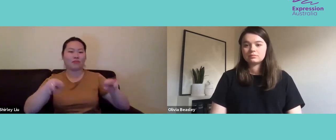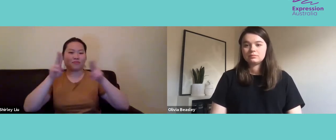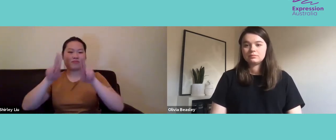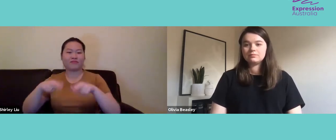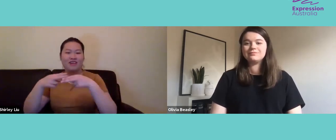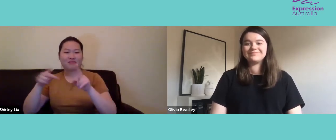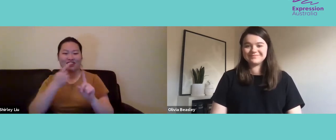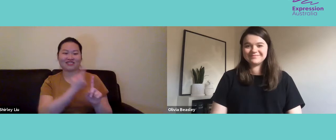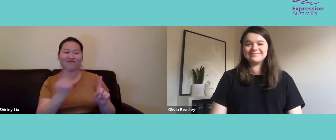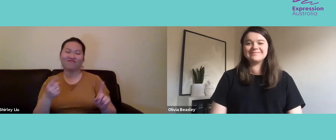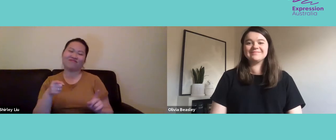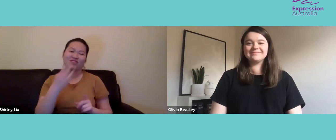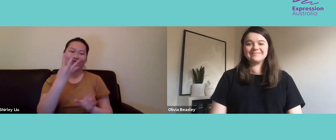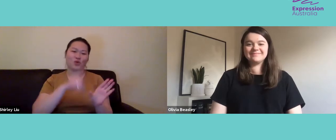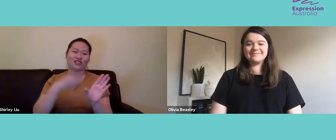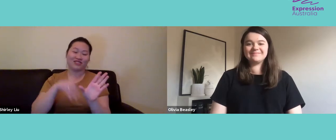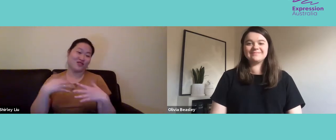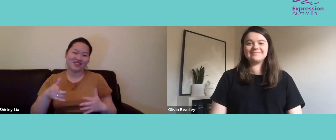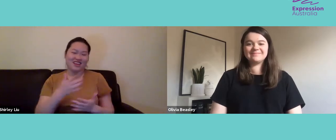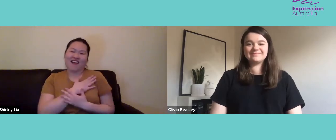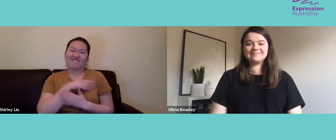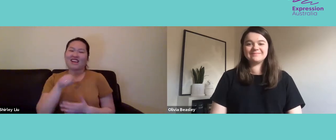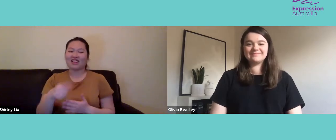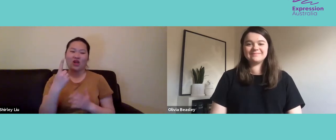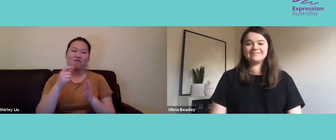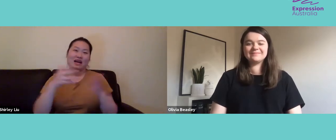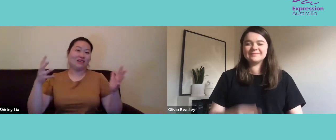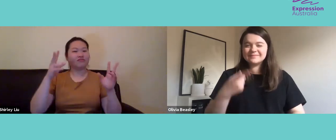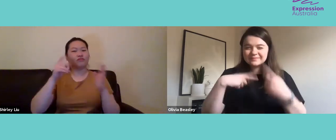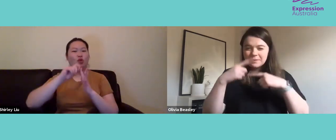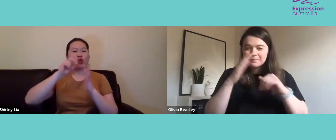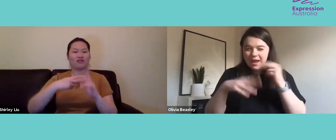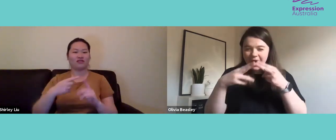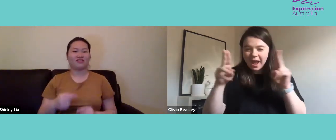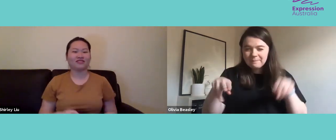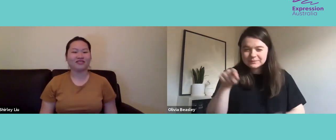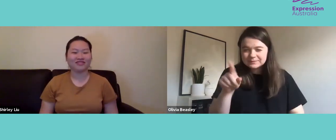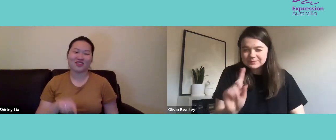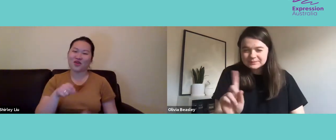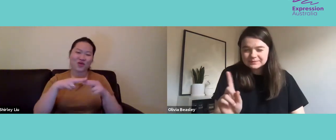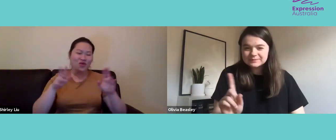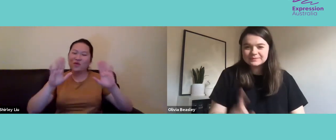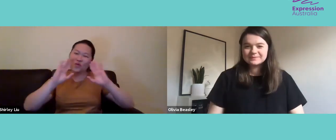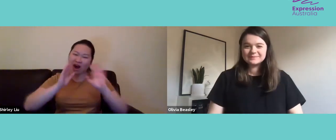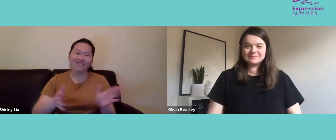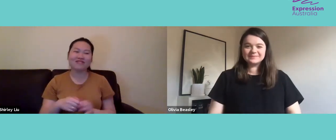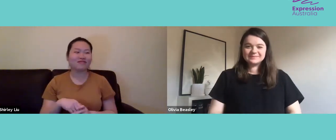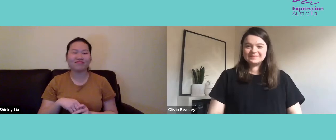groups of age groups that are a part of it, and the youth camp is a wonderful, wonderful activity.